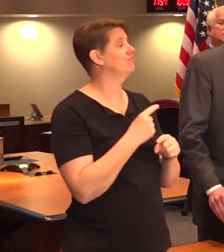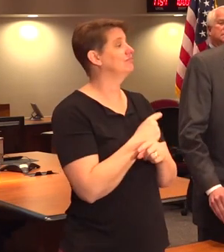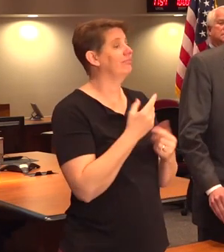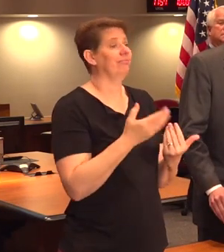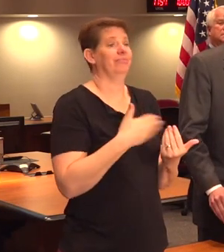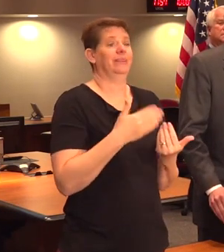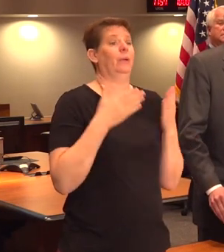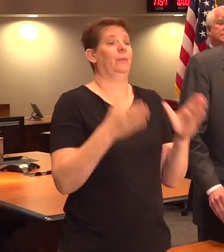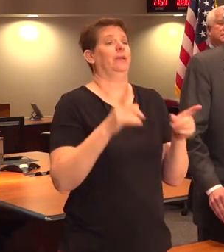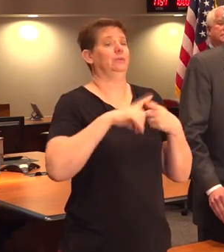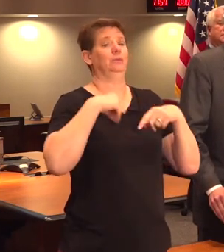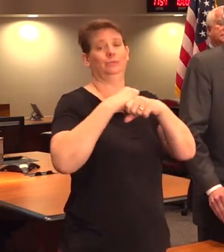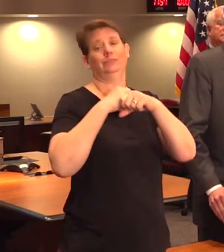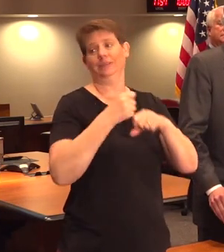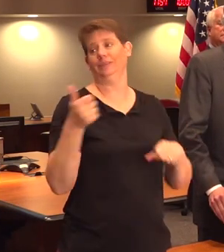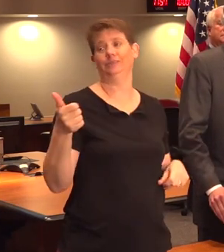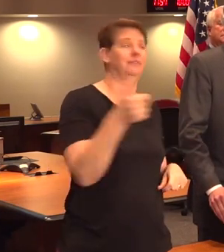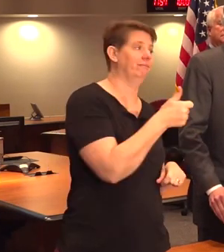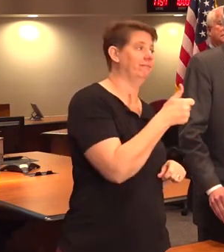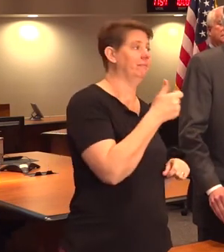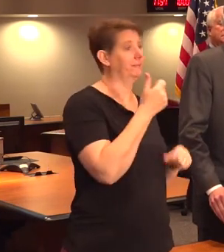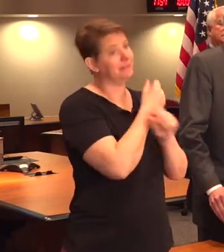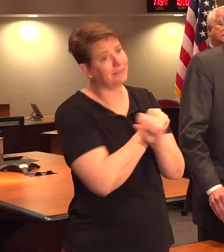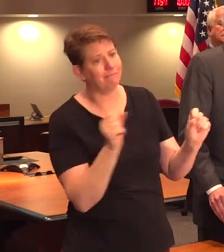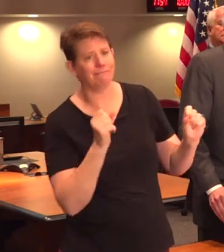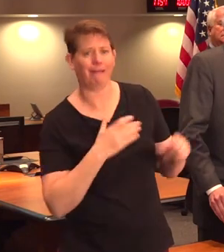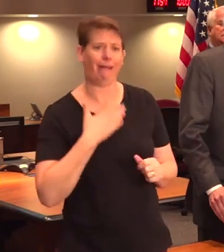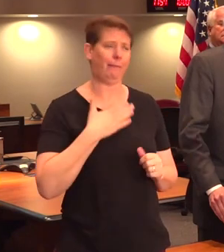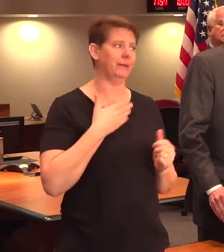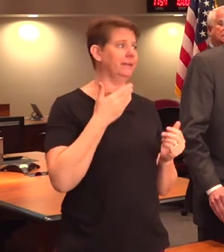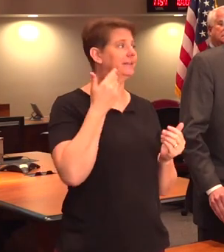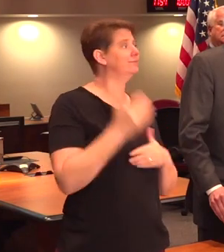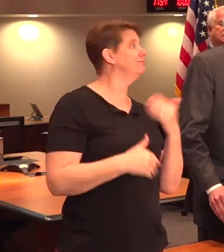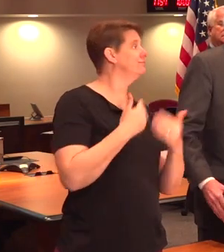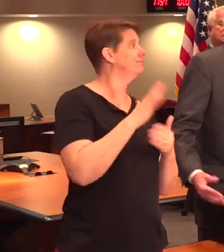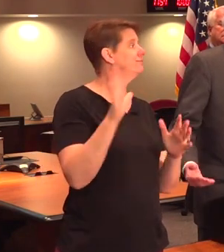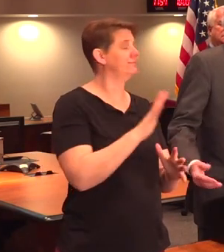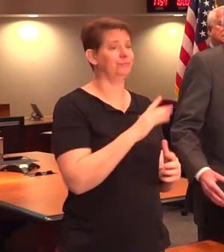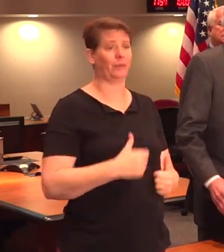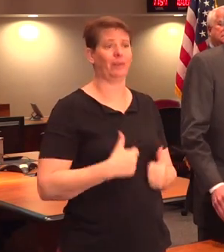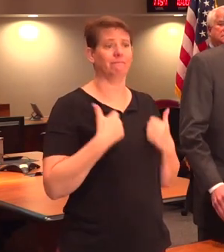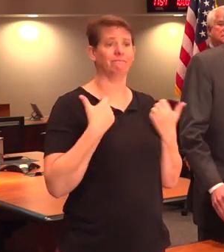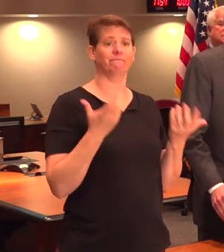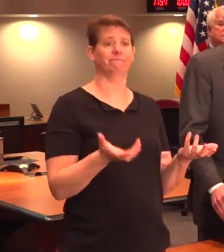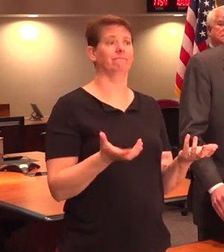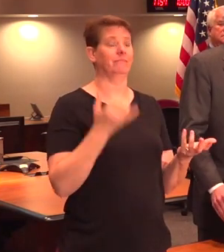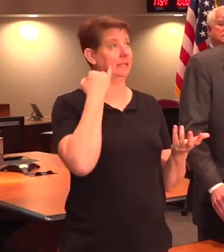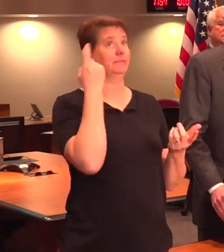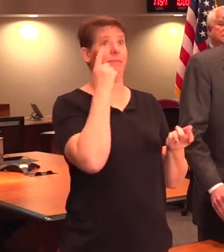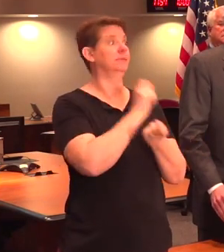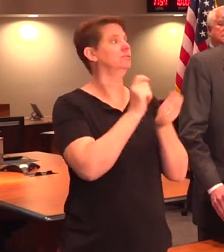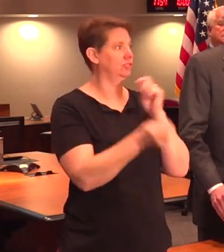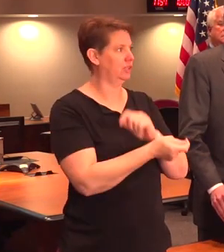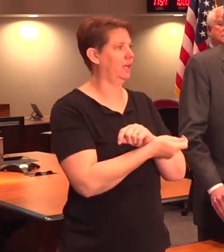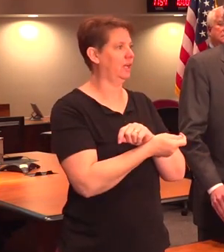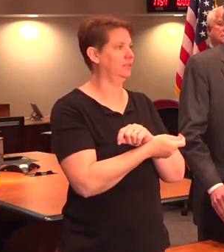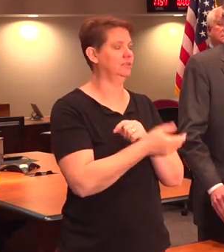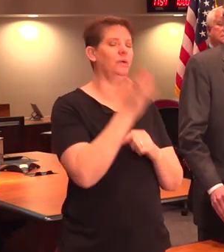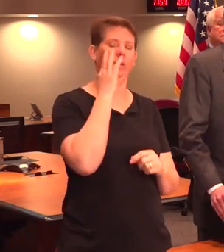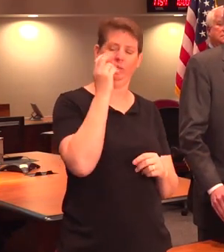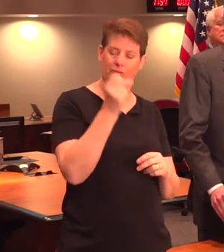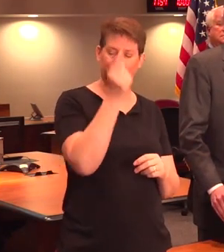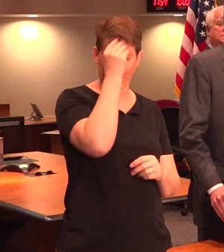protect yourself and be safe and be happy and know about your business. And if things change, we'll certainly